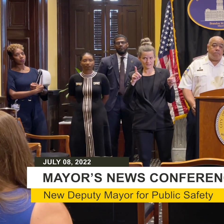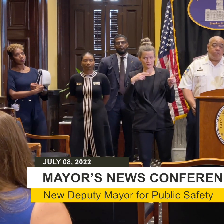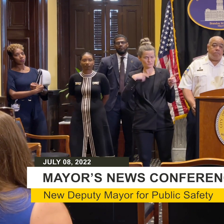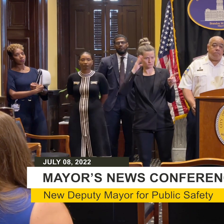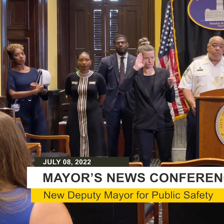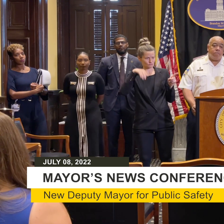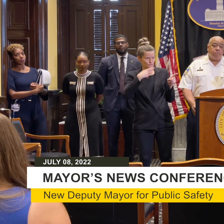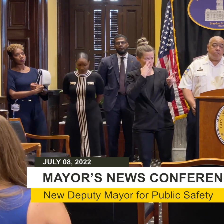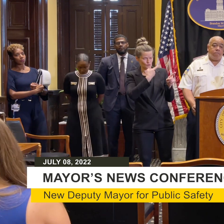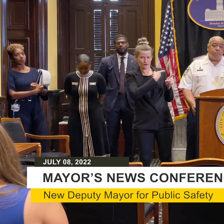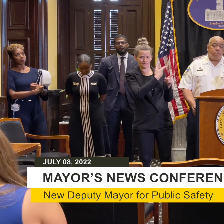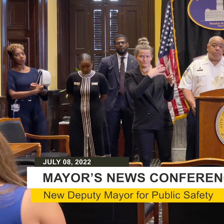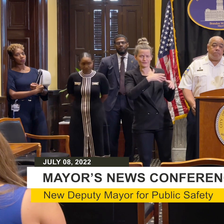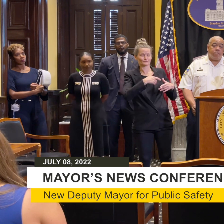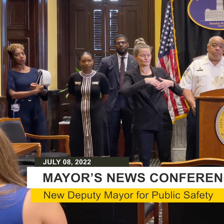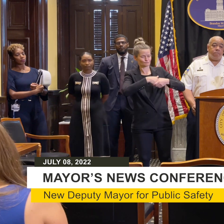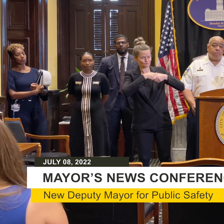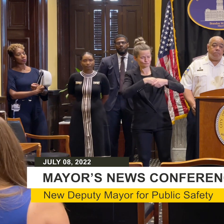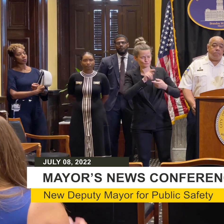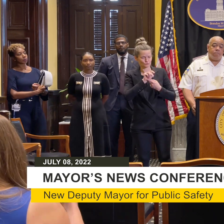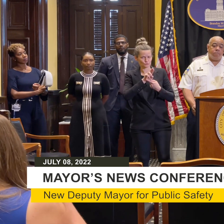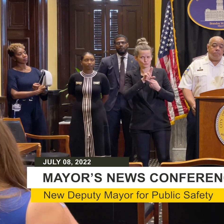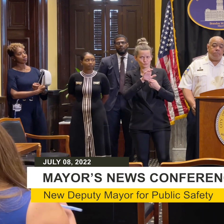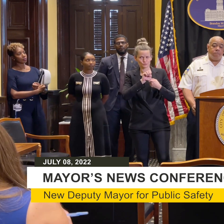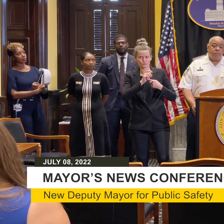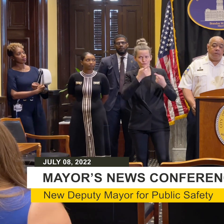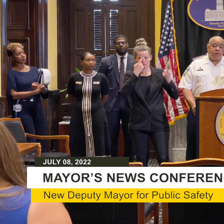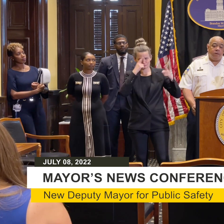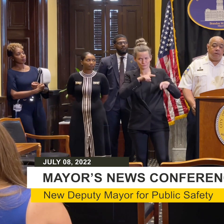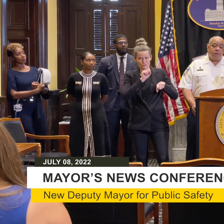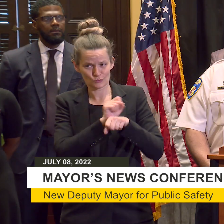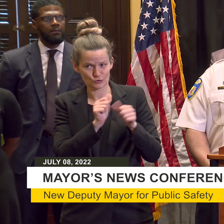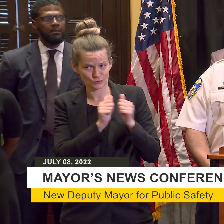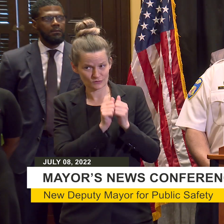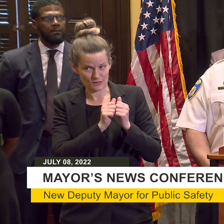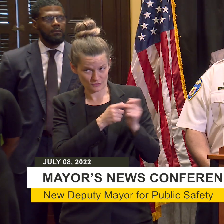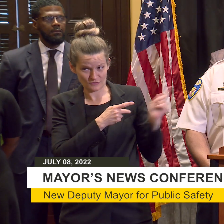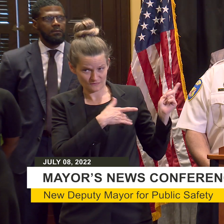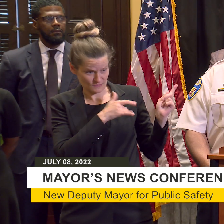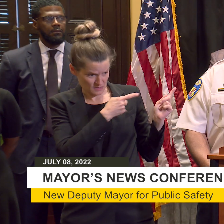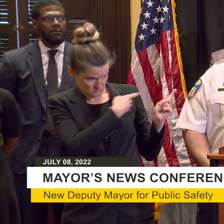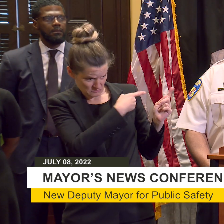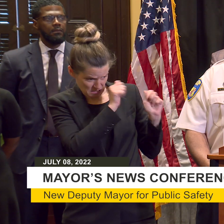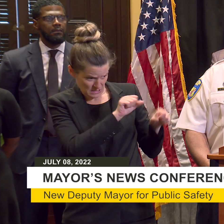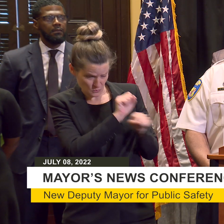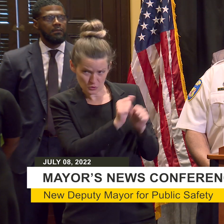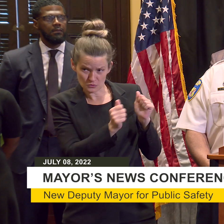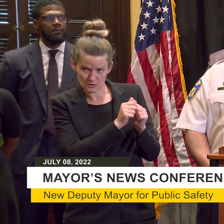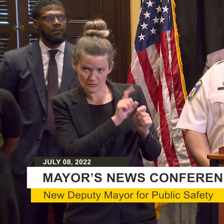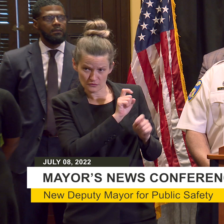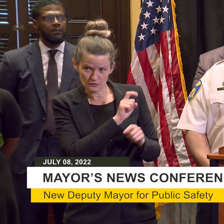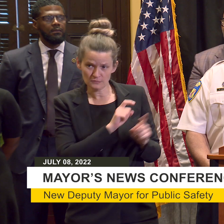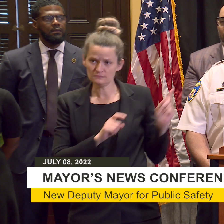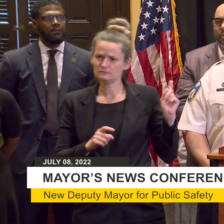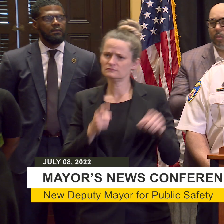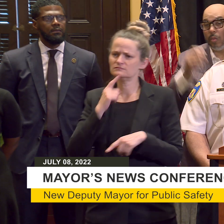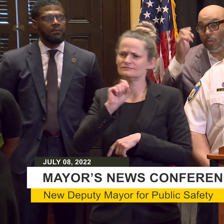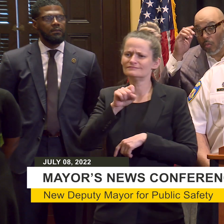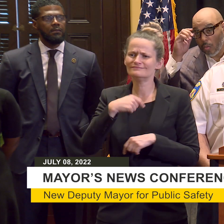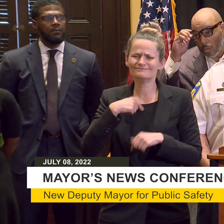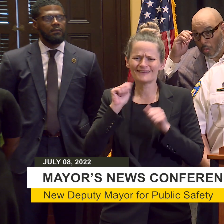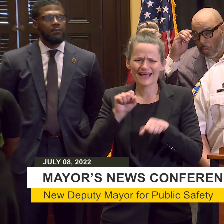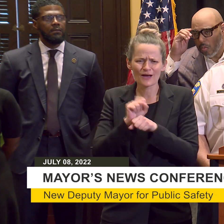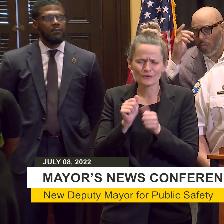What about from you? Do you think you'll be able to work together? I can work with anybody. I can work with everybody.